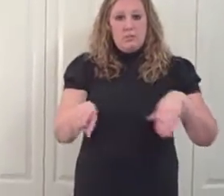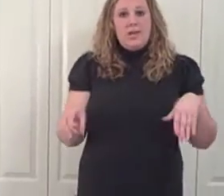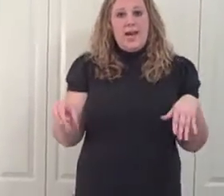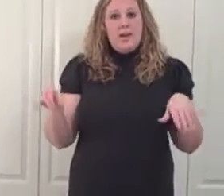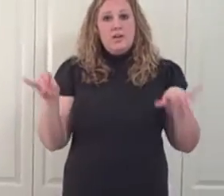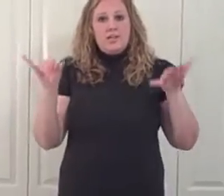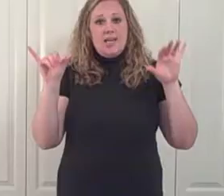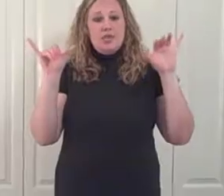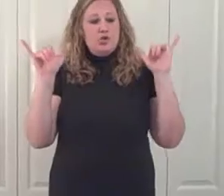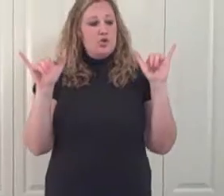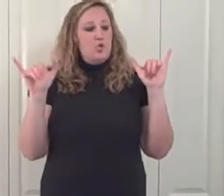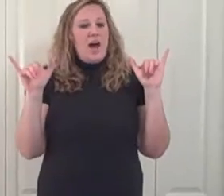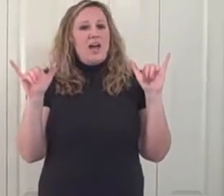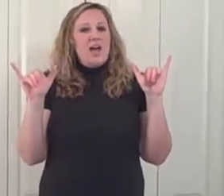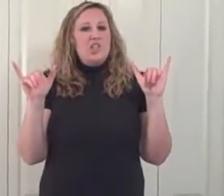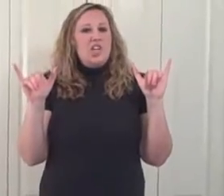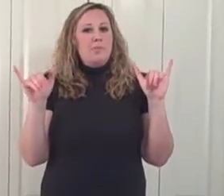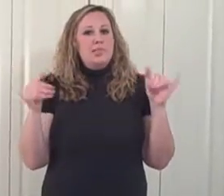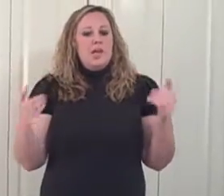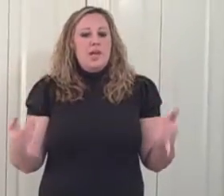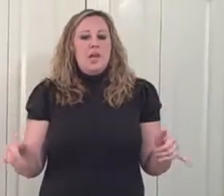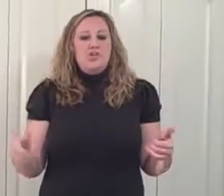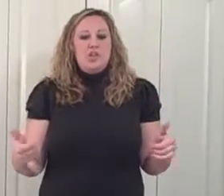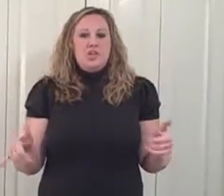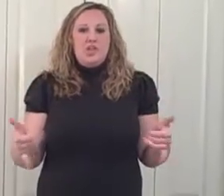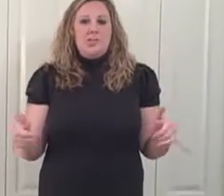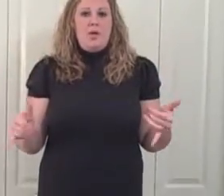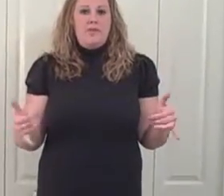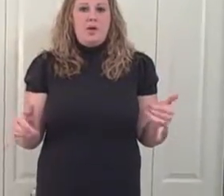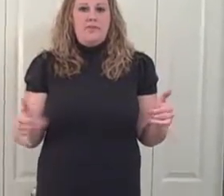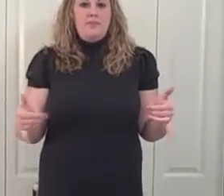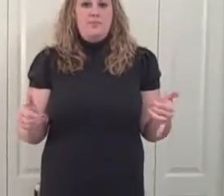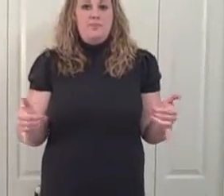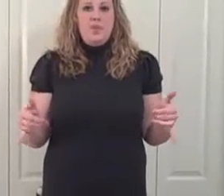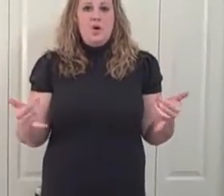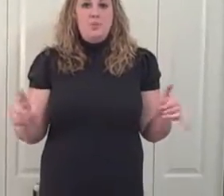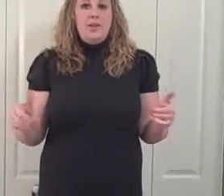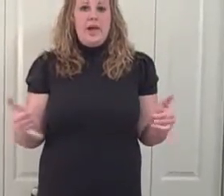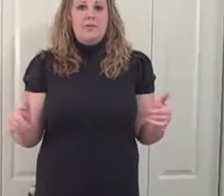Play. You're going to take two Y handshapes and gently shake them out in front of you. Play.